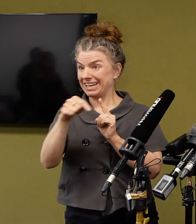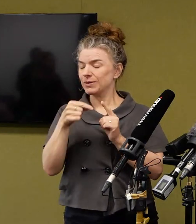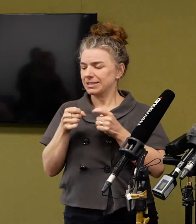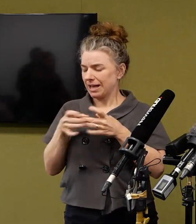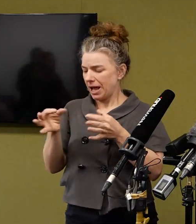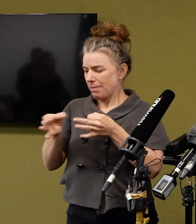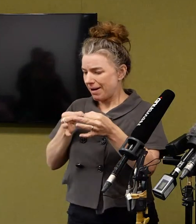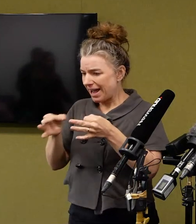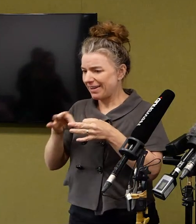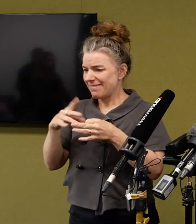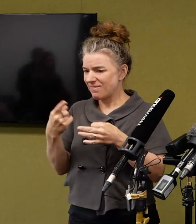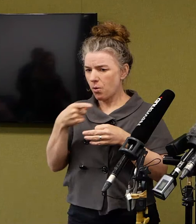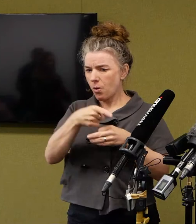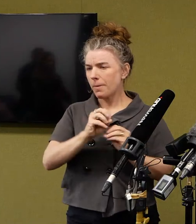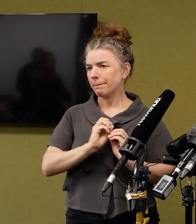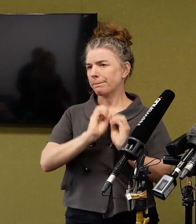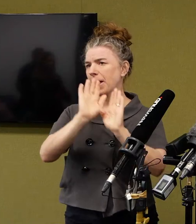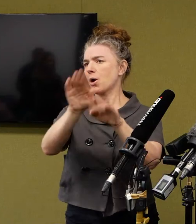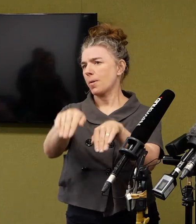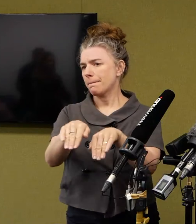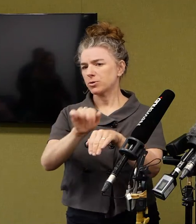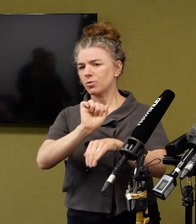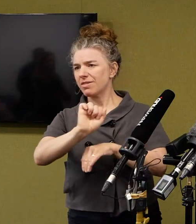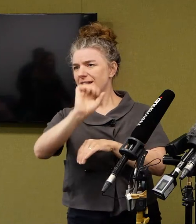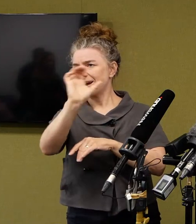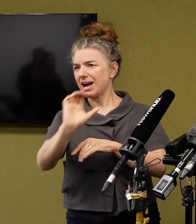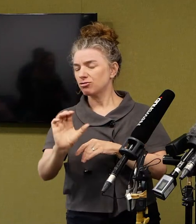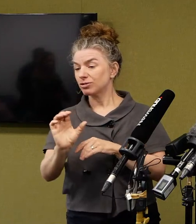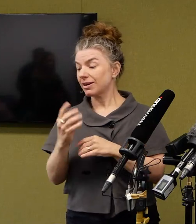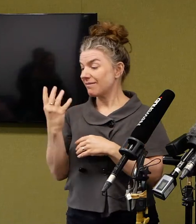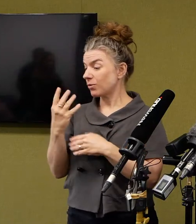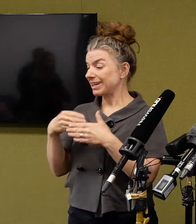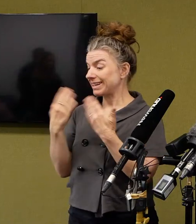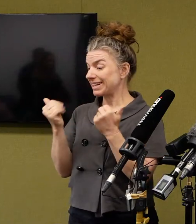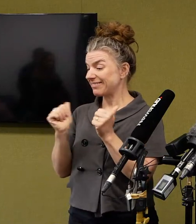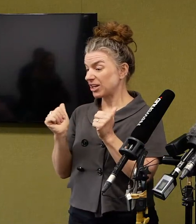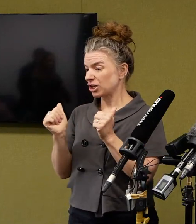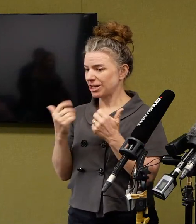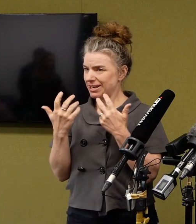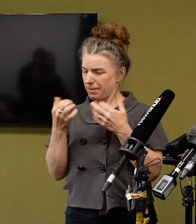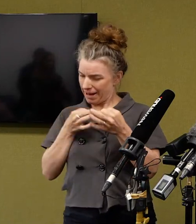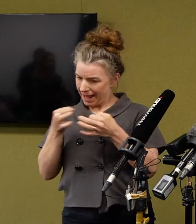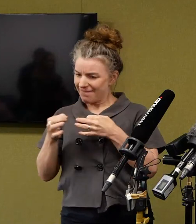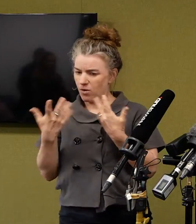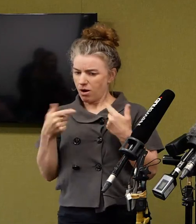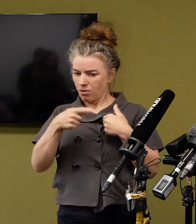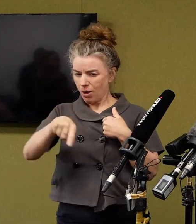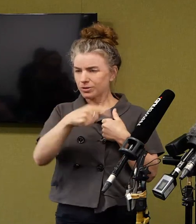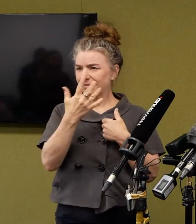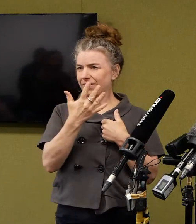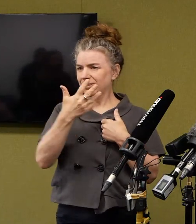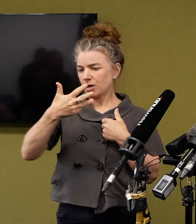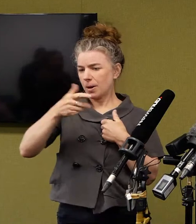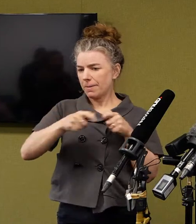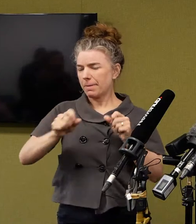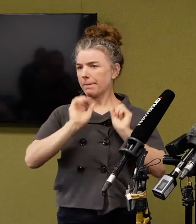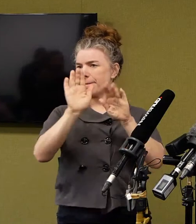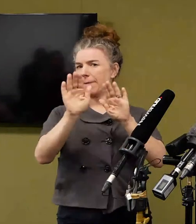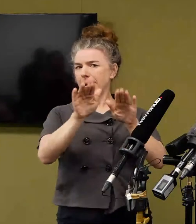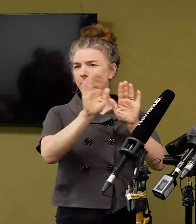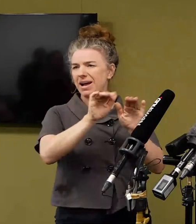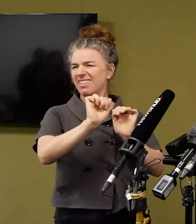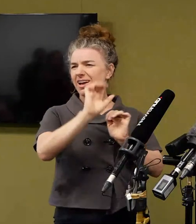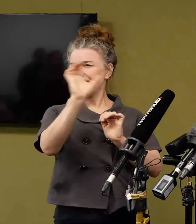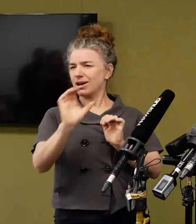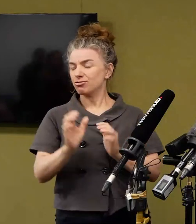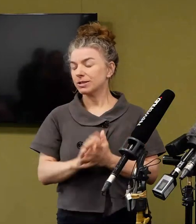started the planning for repatriating those people after the 14-day period has concluded. So two more comments. Firstly,